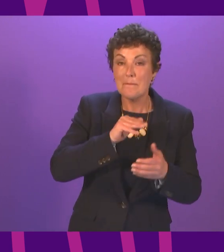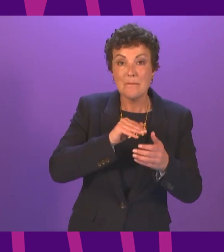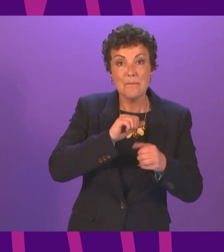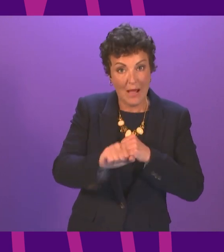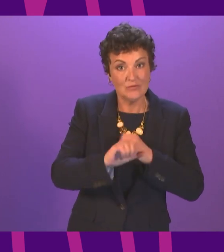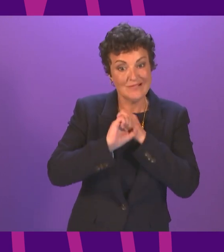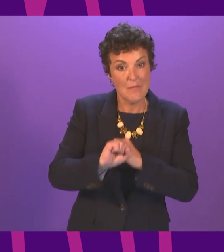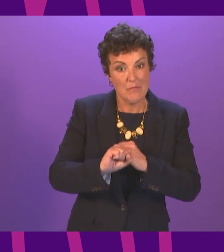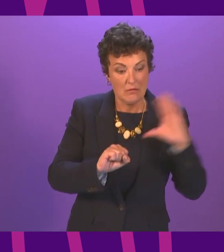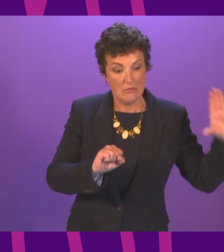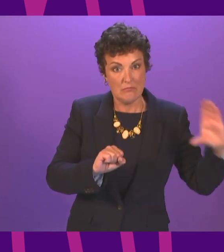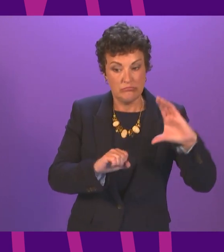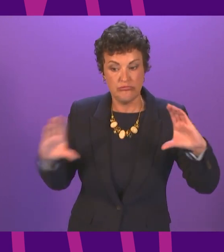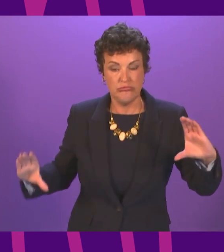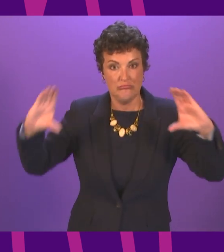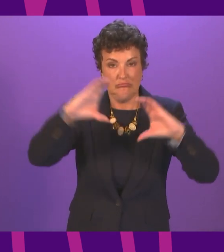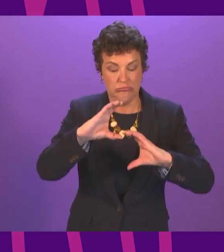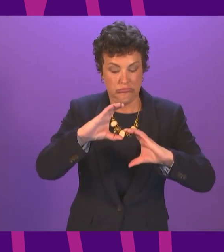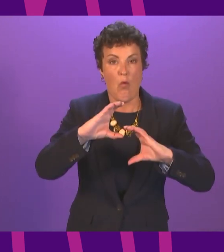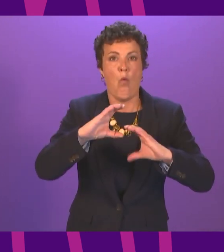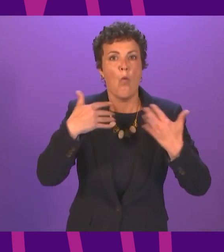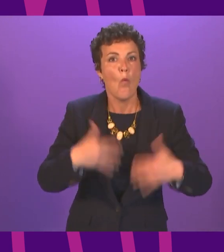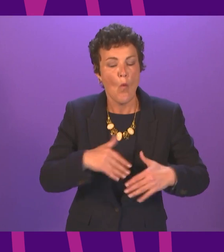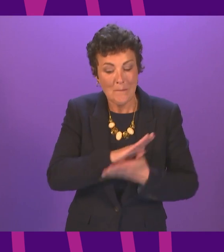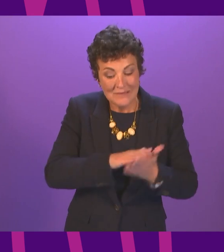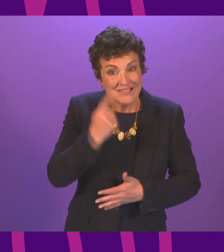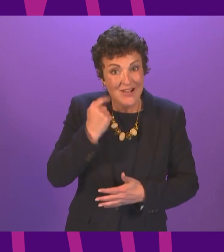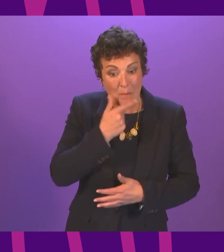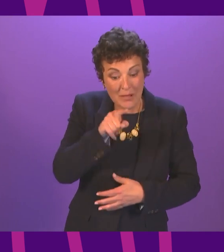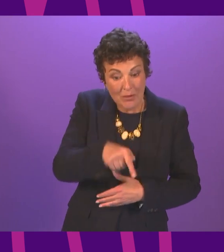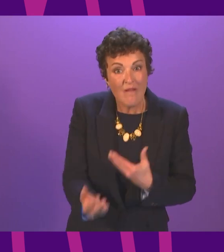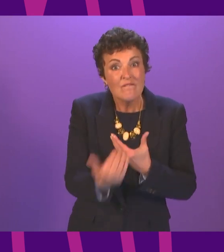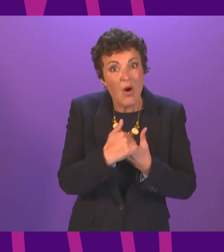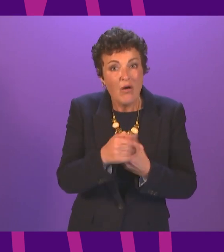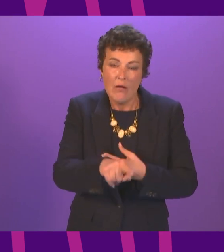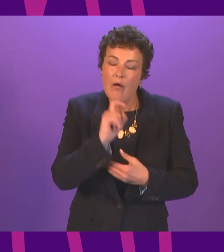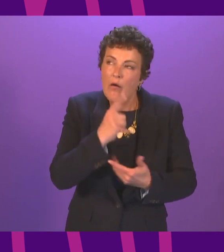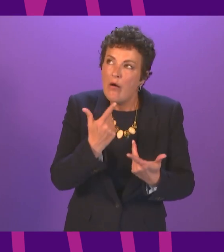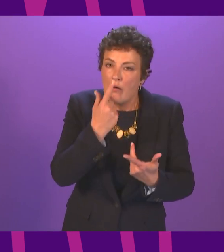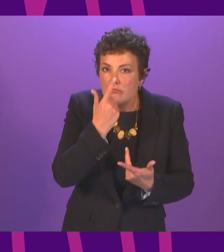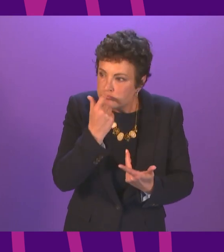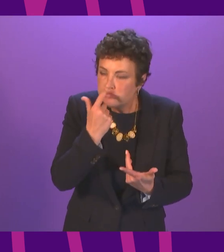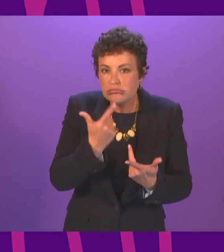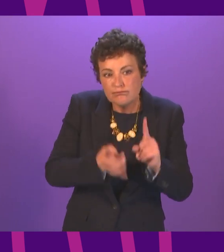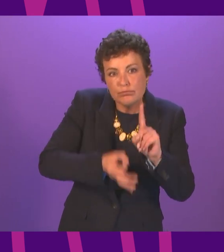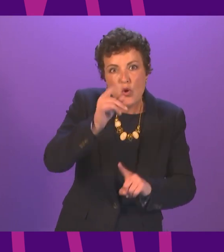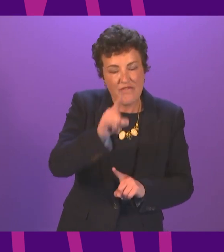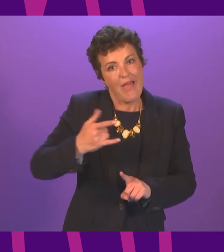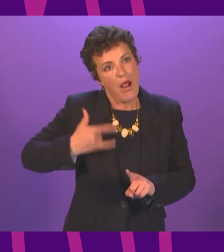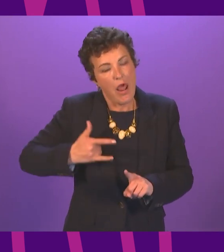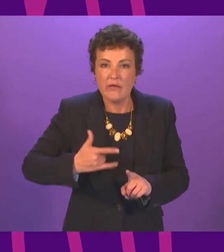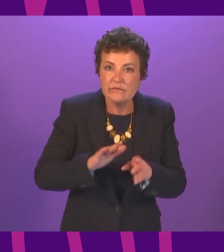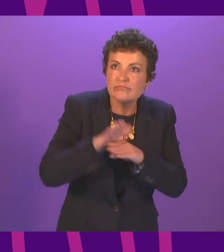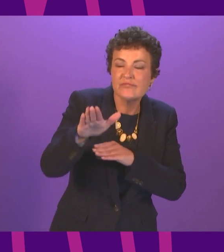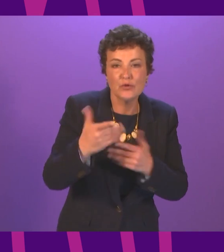significantly improve the life chances of the young people who participate, many of whom are young people who have been most affected